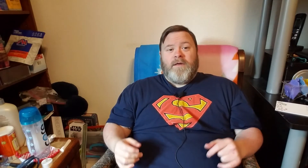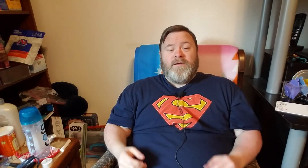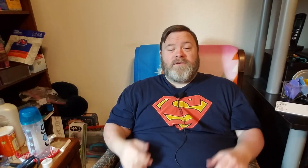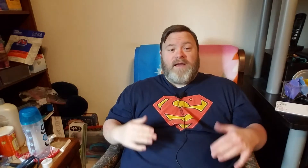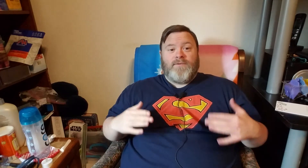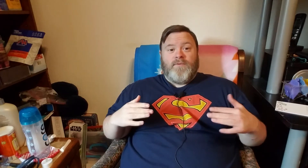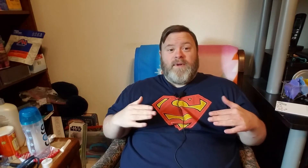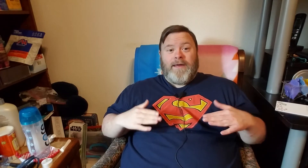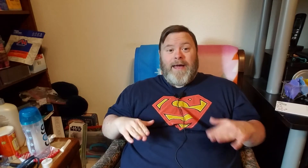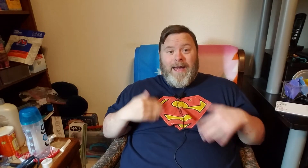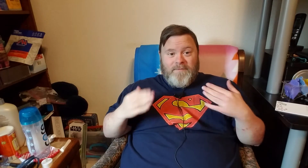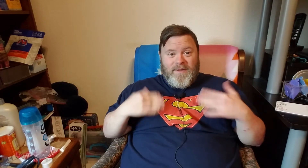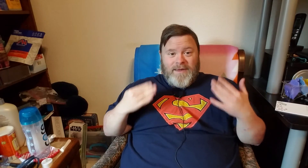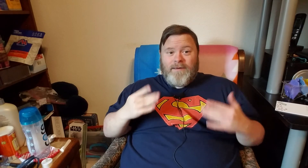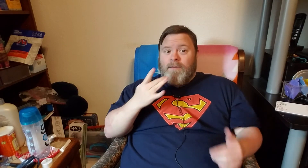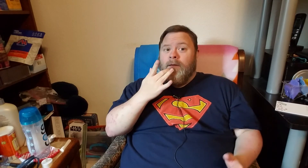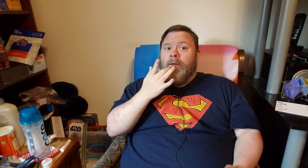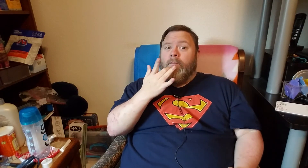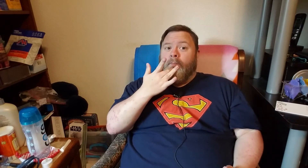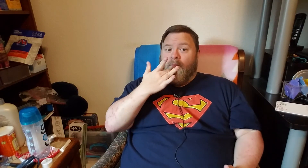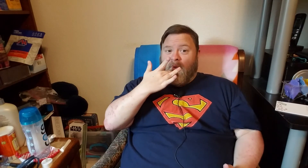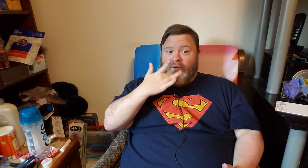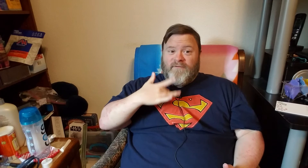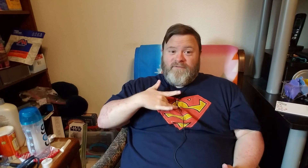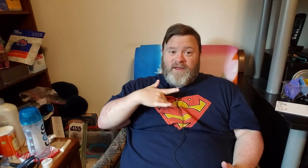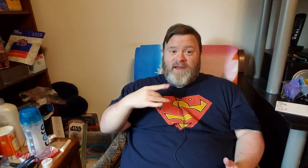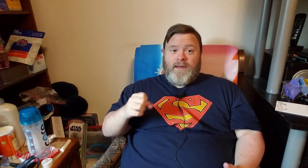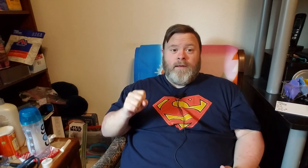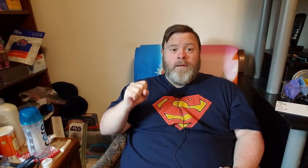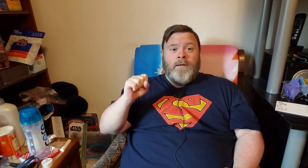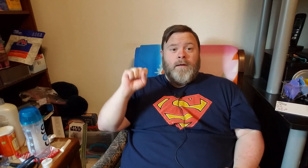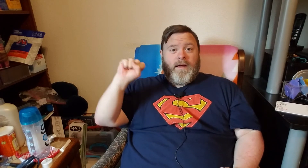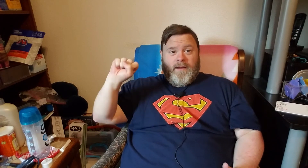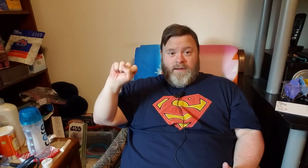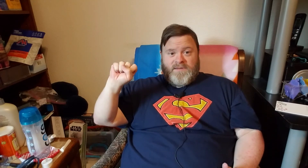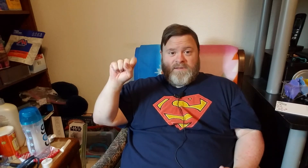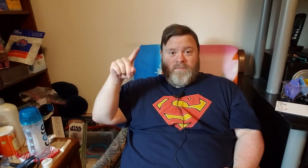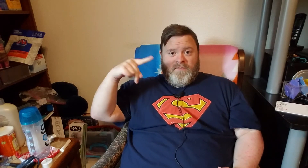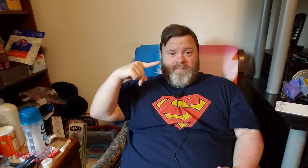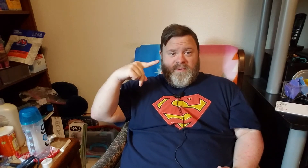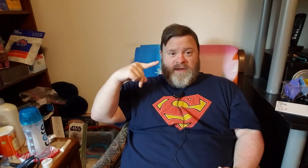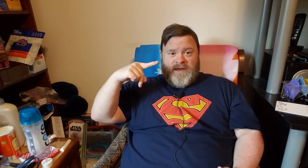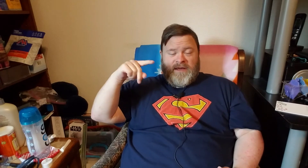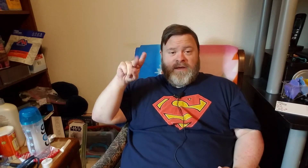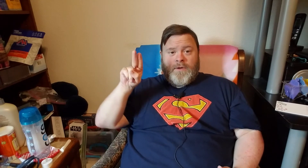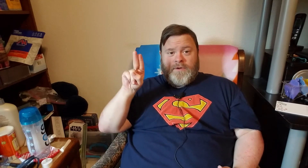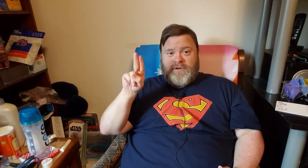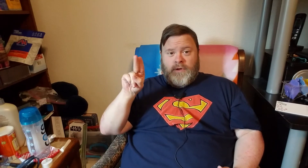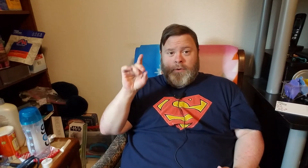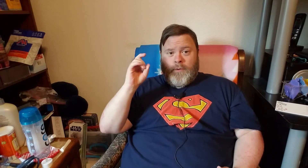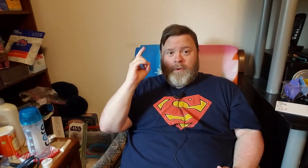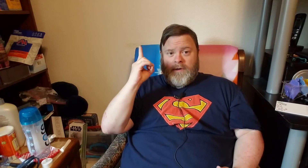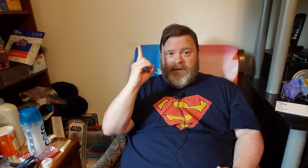this case it would be happy birthday s p u d